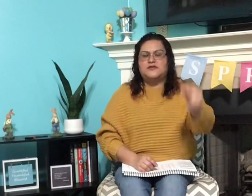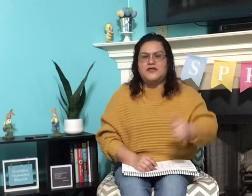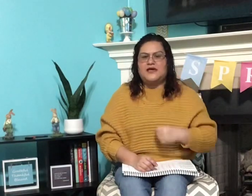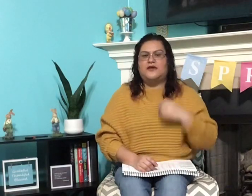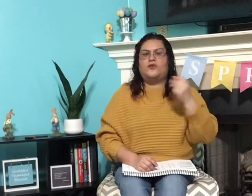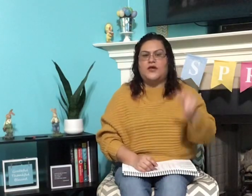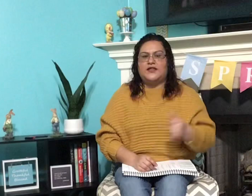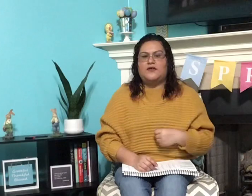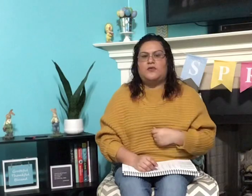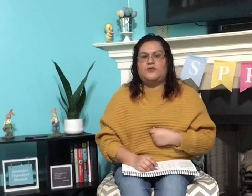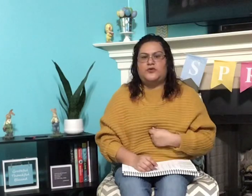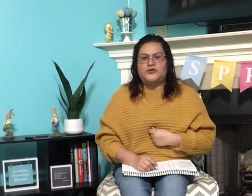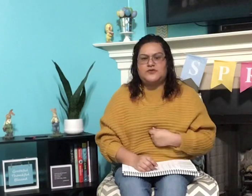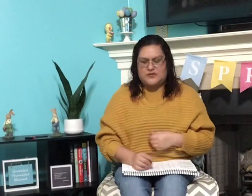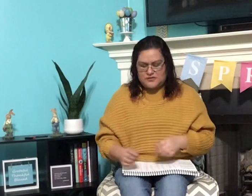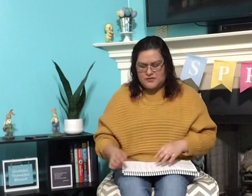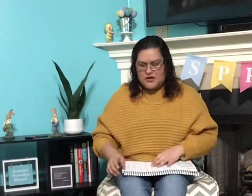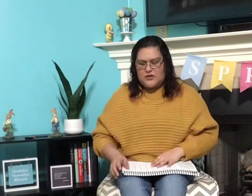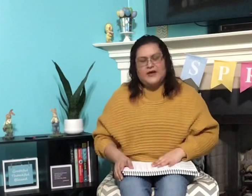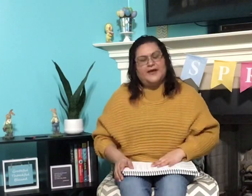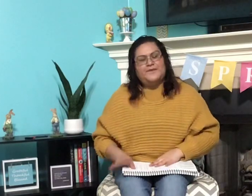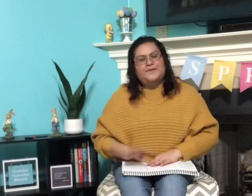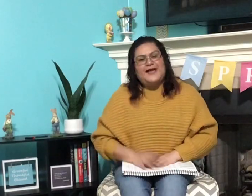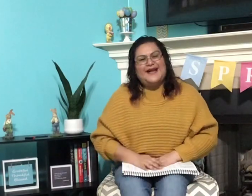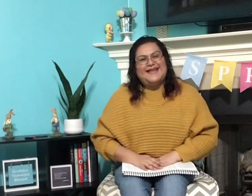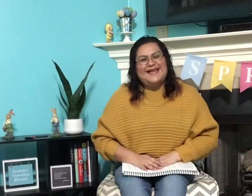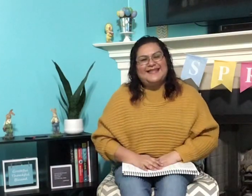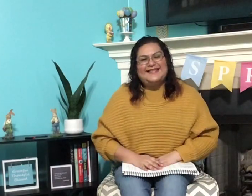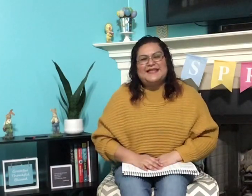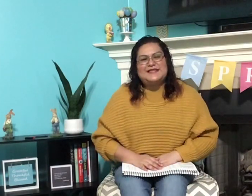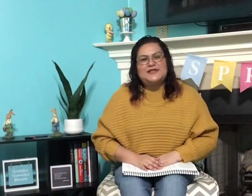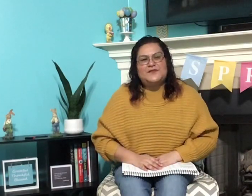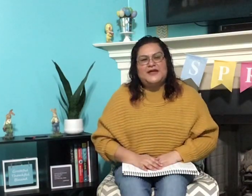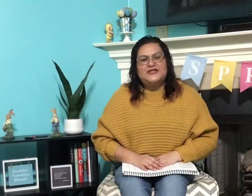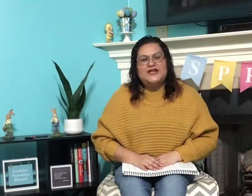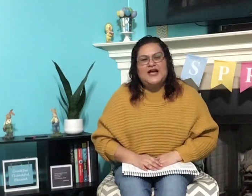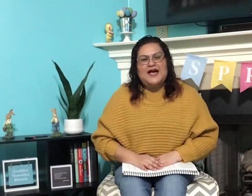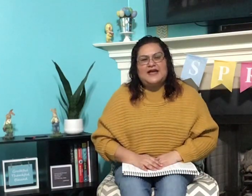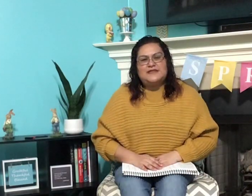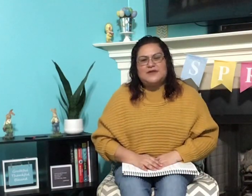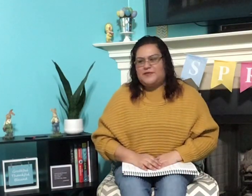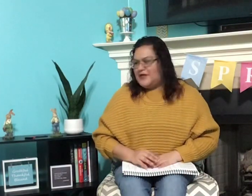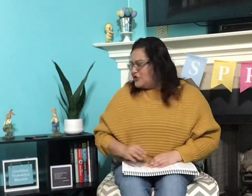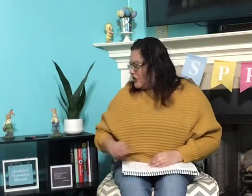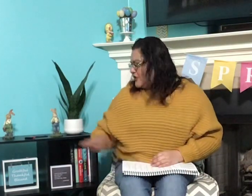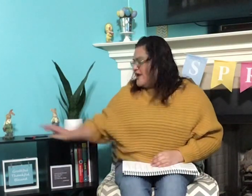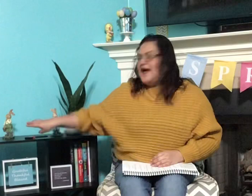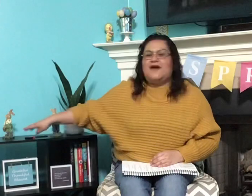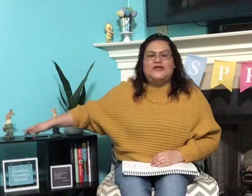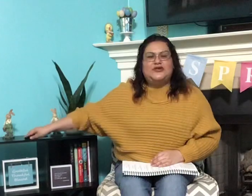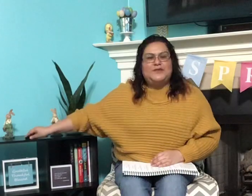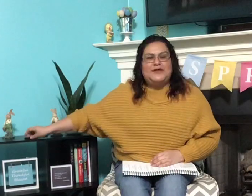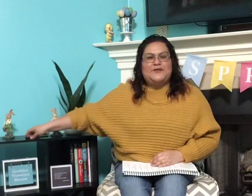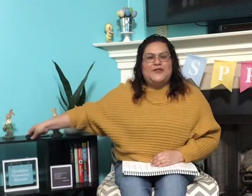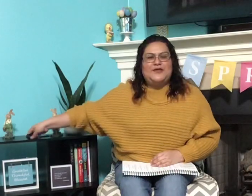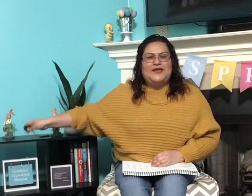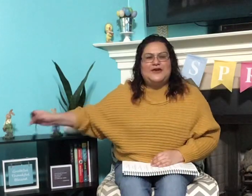say it quickly when we produce those. Okay? Again, thank you so much. It's been a pleasure. I've enjoyed being with you here.